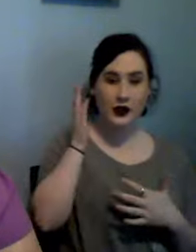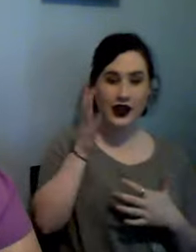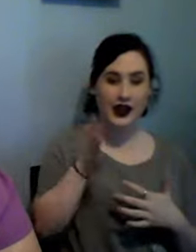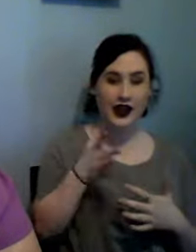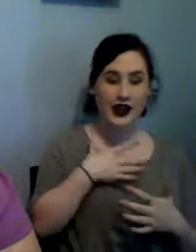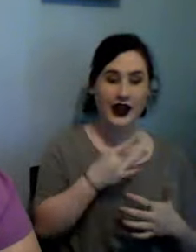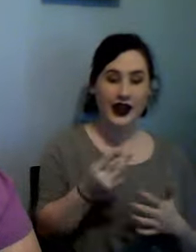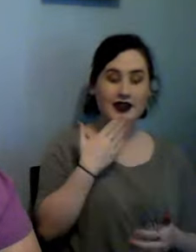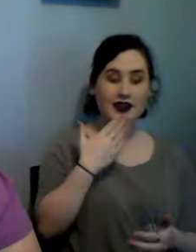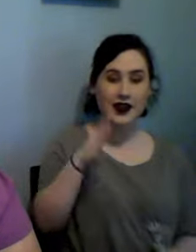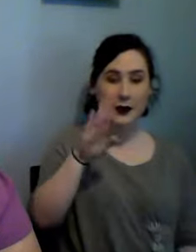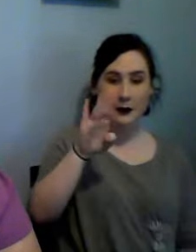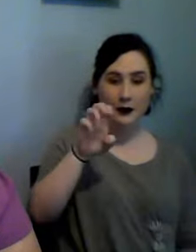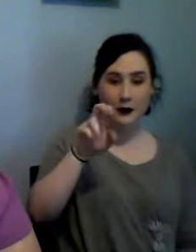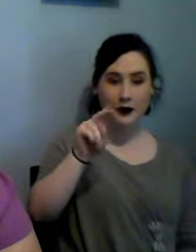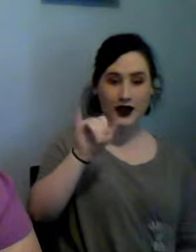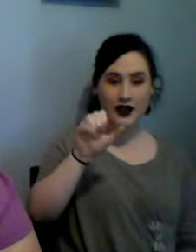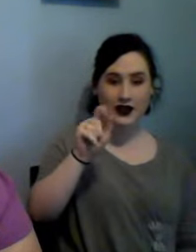Michelle Garrett for the shout out